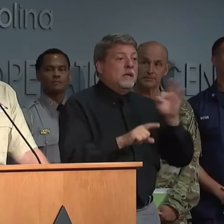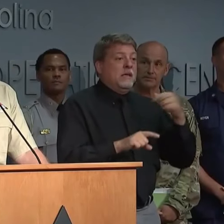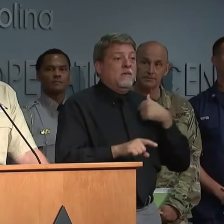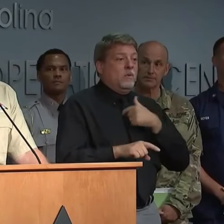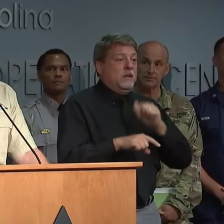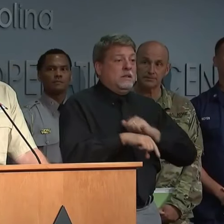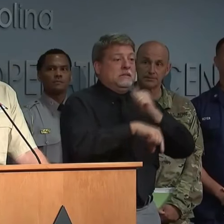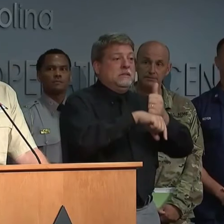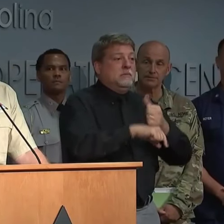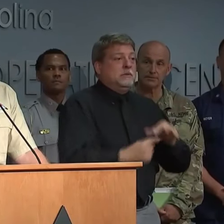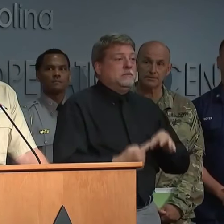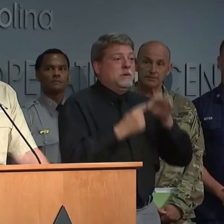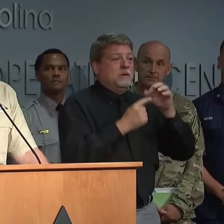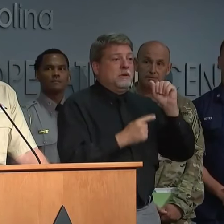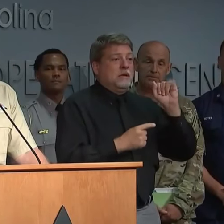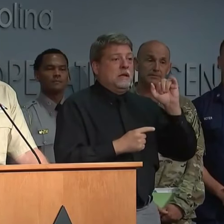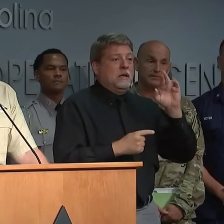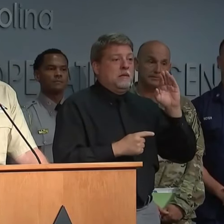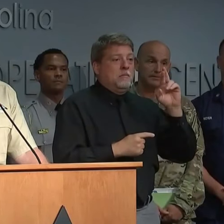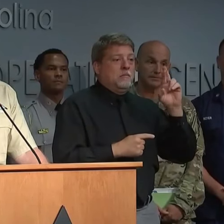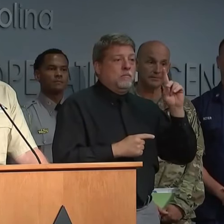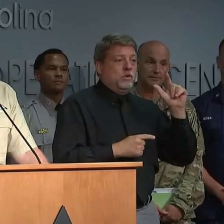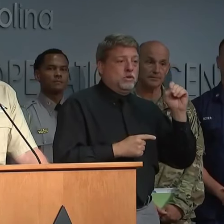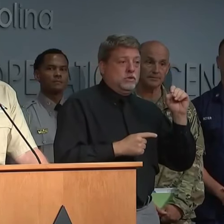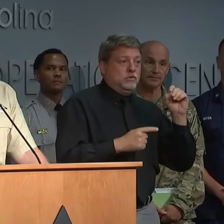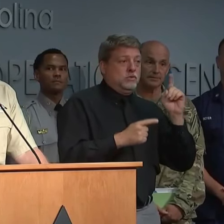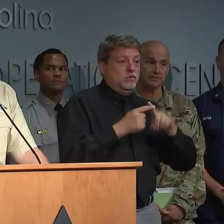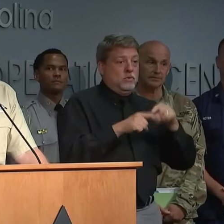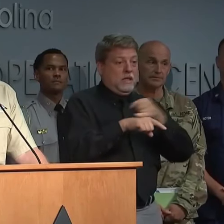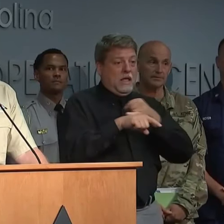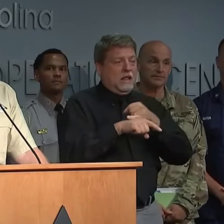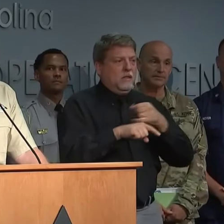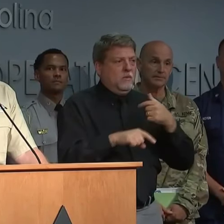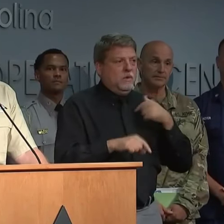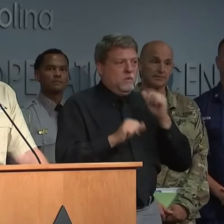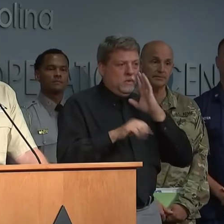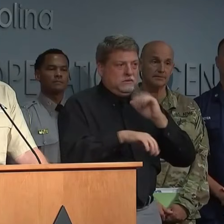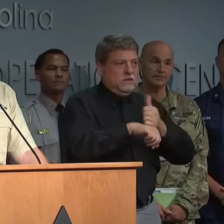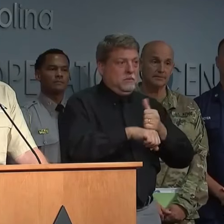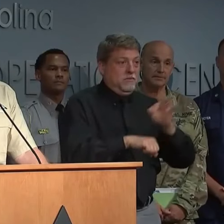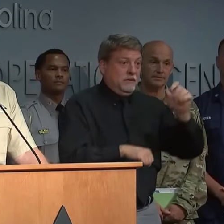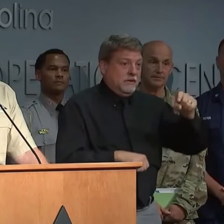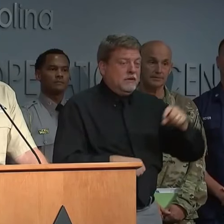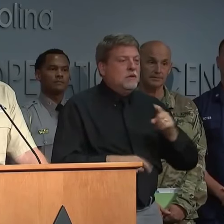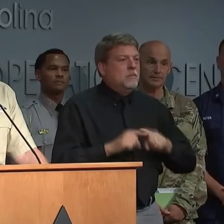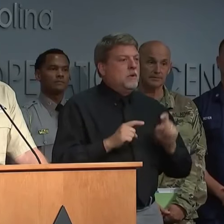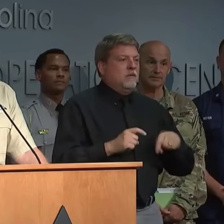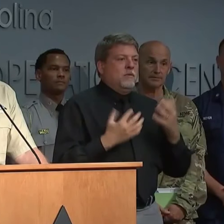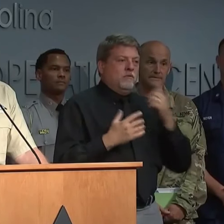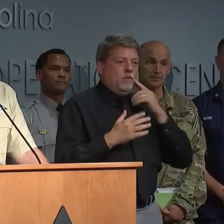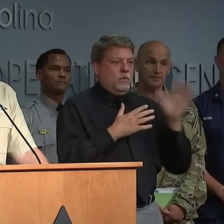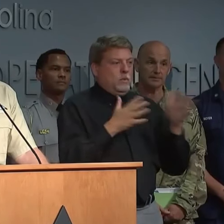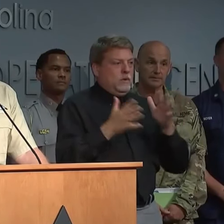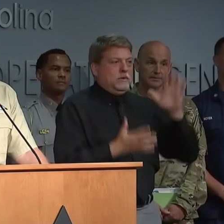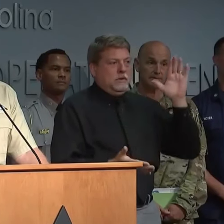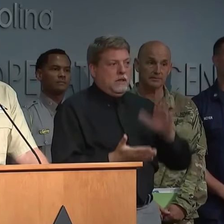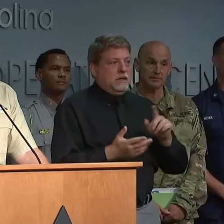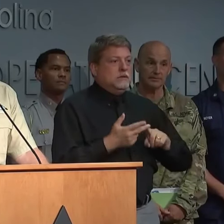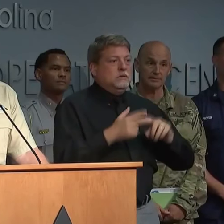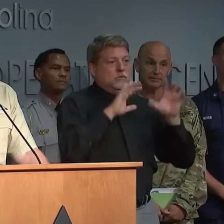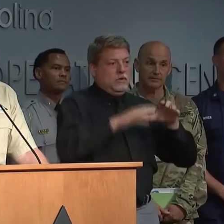to a barrier island, we can do that. So we'll be prepared once it's safe and the weather is cooperating.